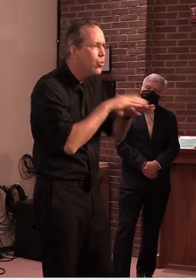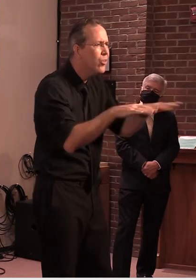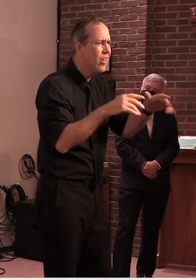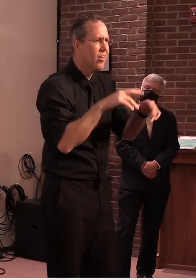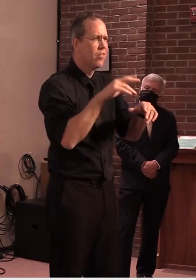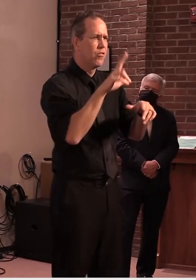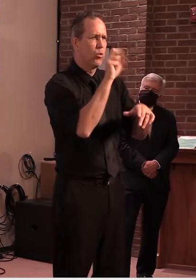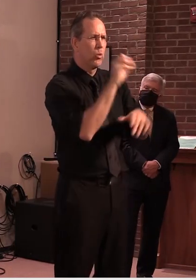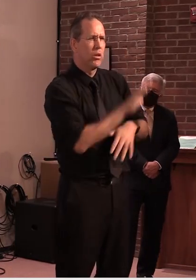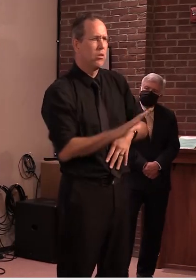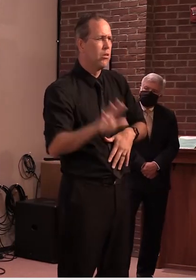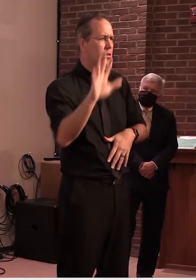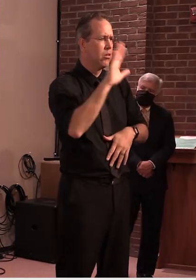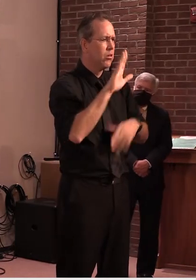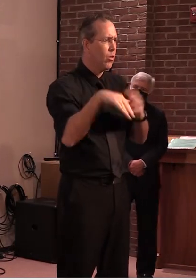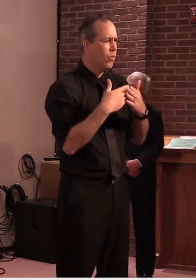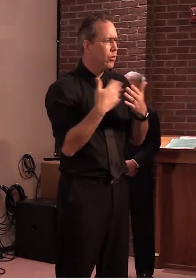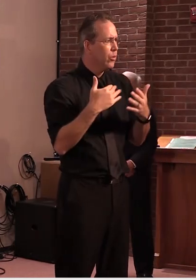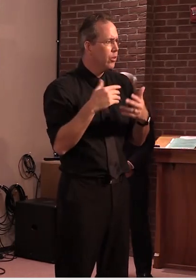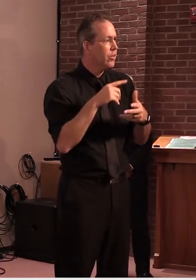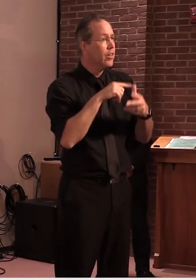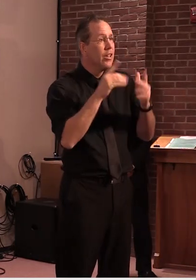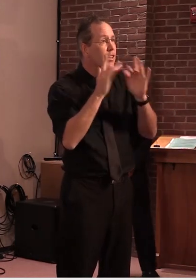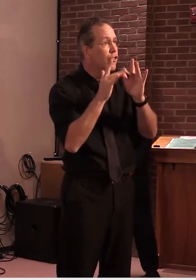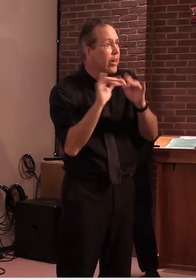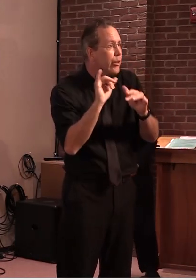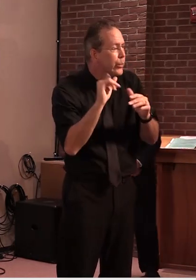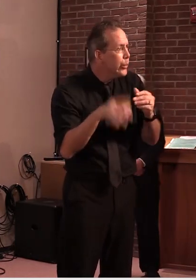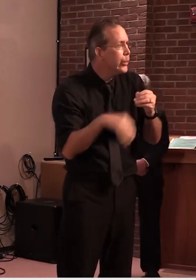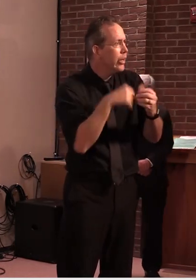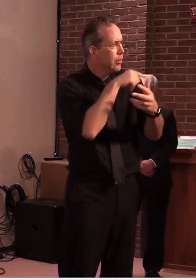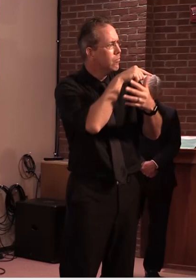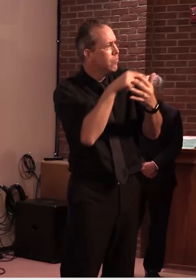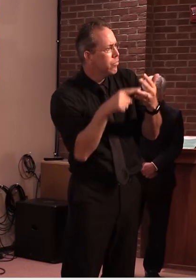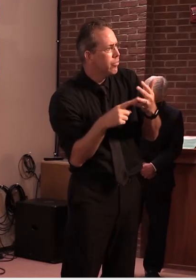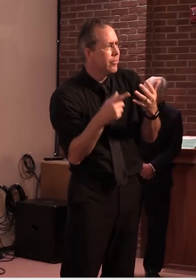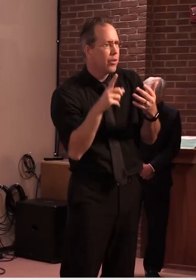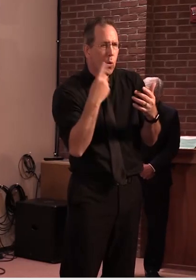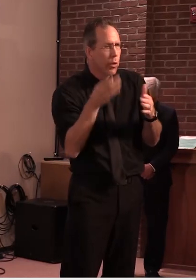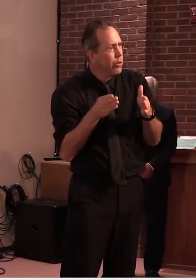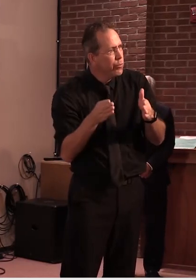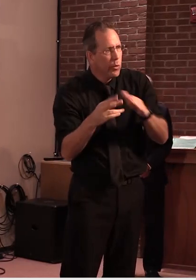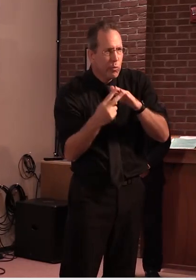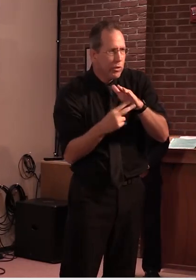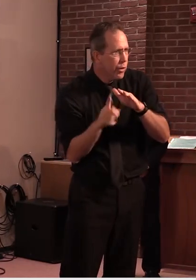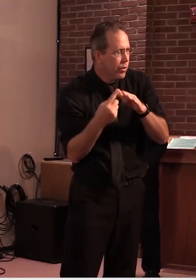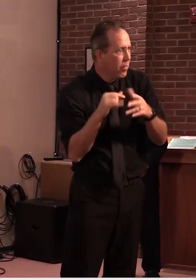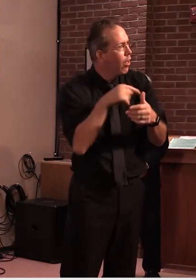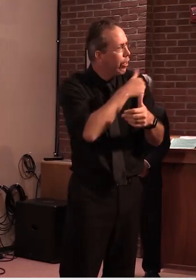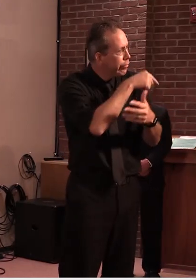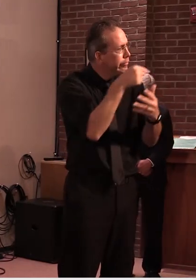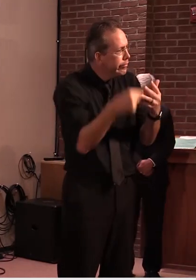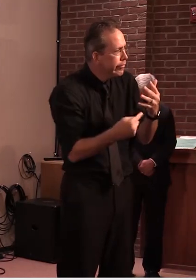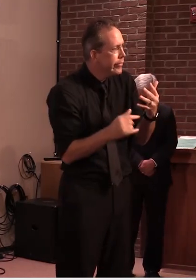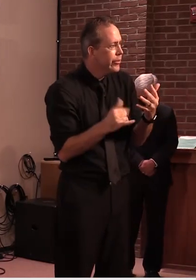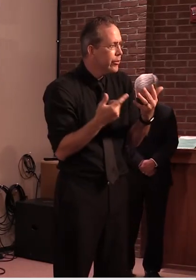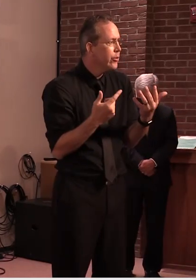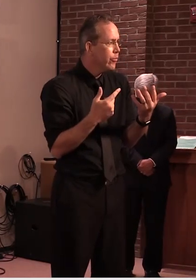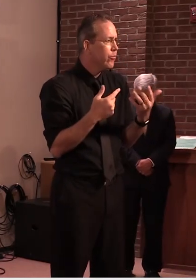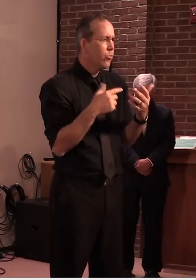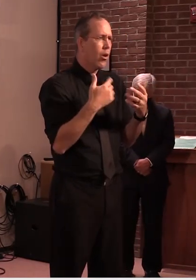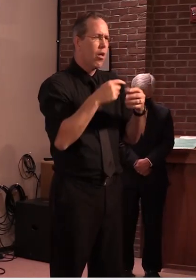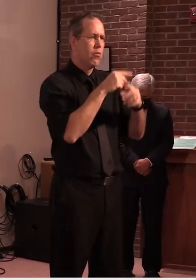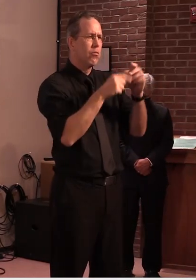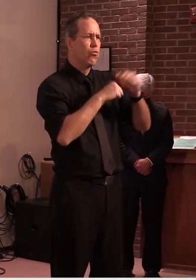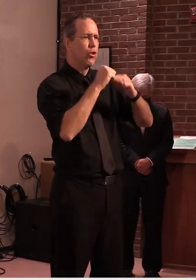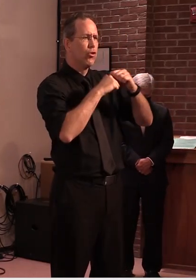as our broadband capacity so we have infrastructure issues in our country uh we need to take this opportunity i